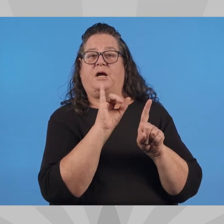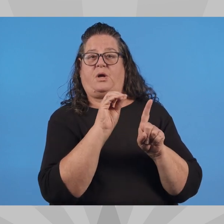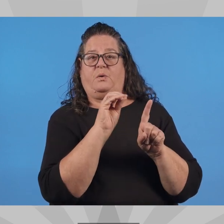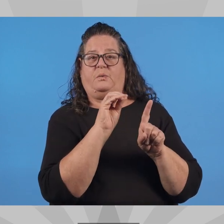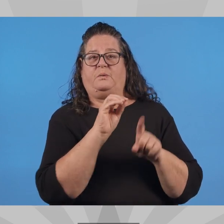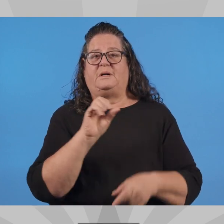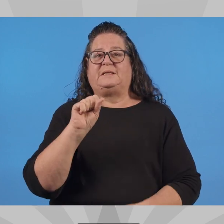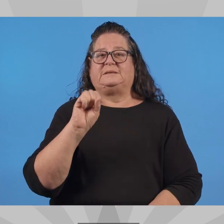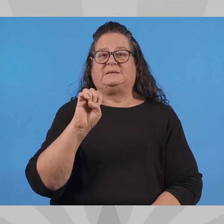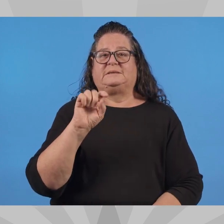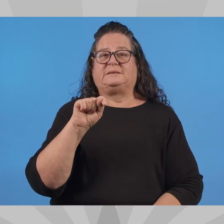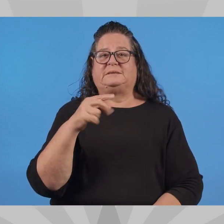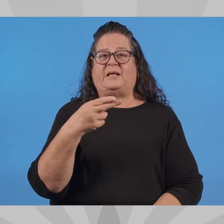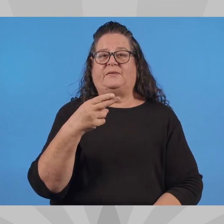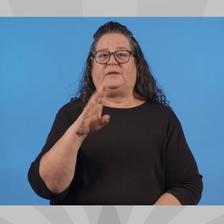Biography